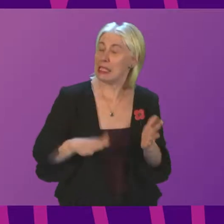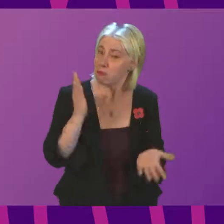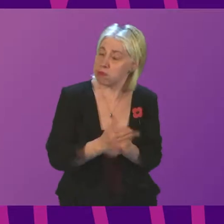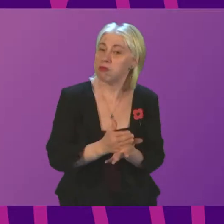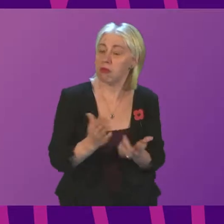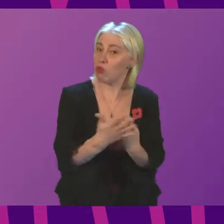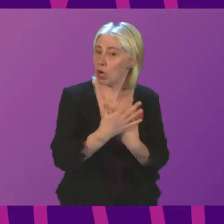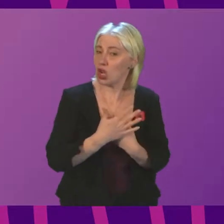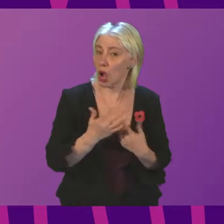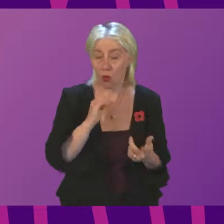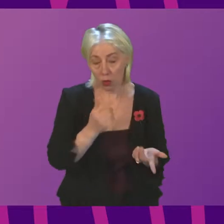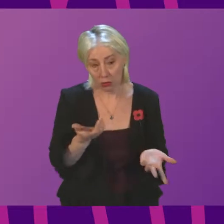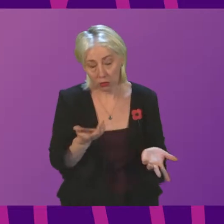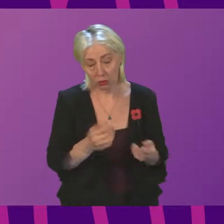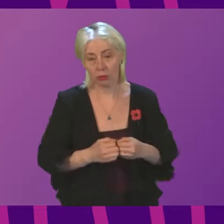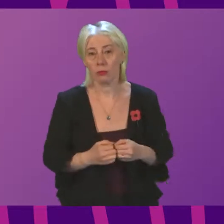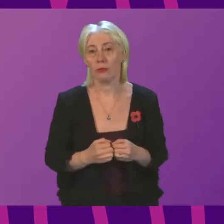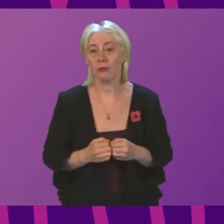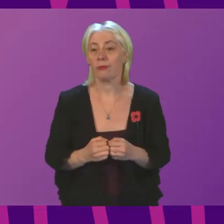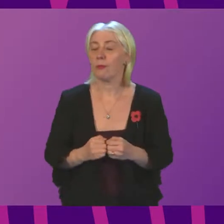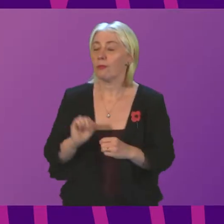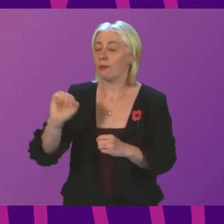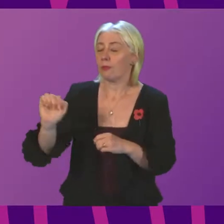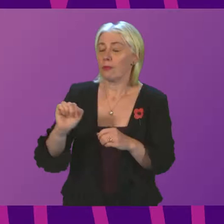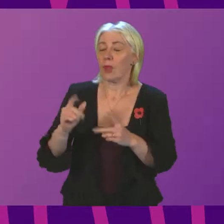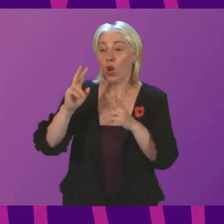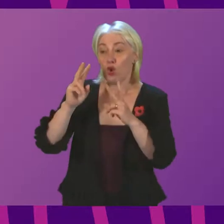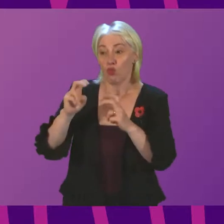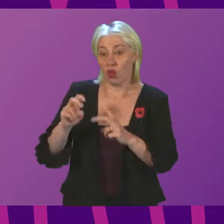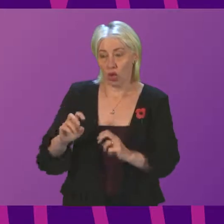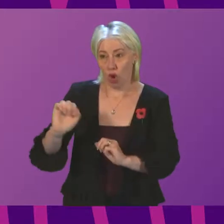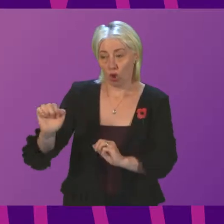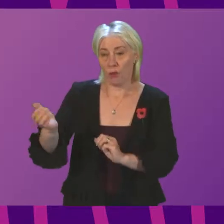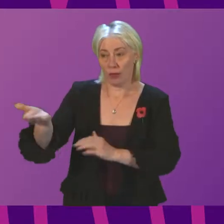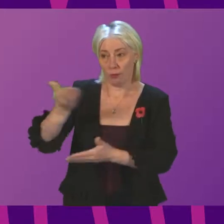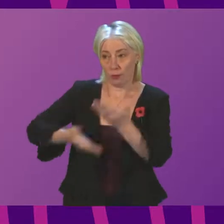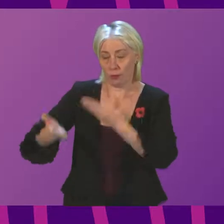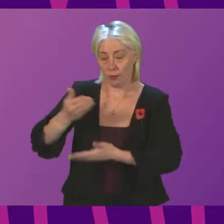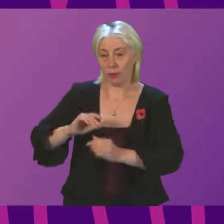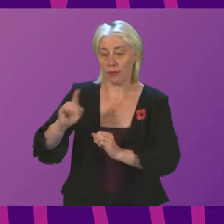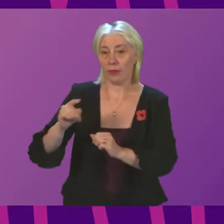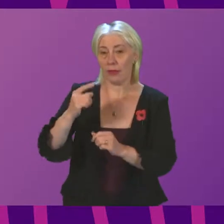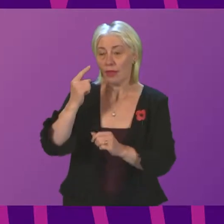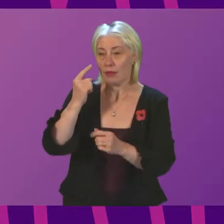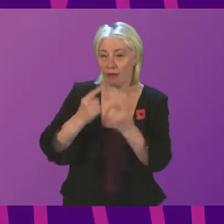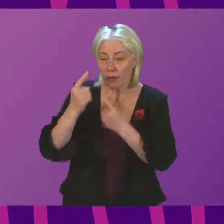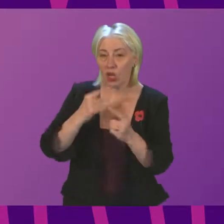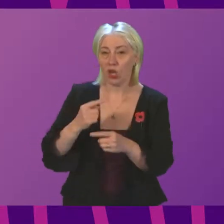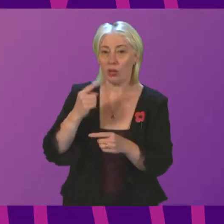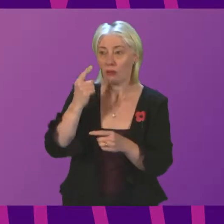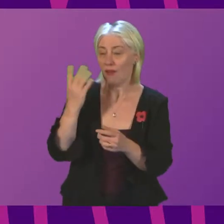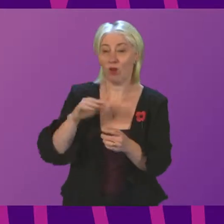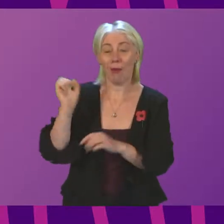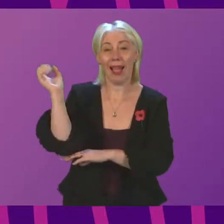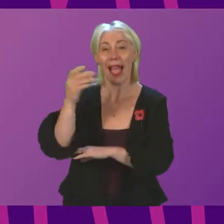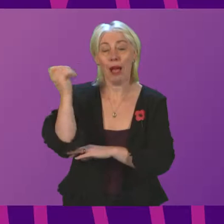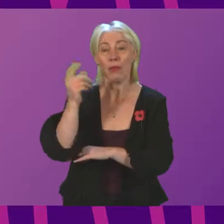First Minister. The research that Mr Ross cites is based on data and experience within the ambulance